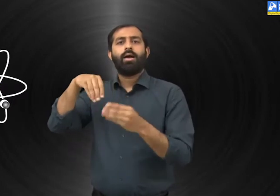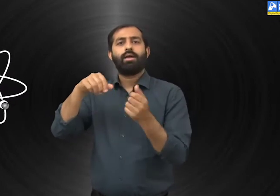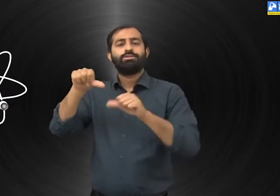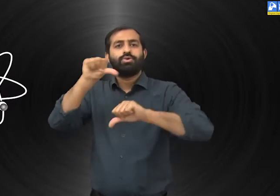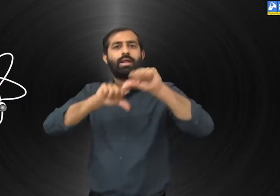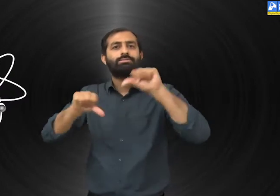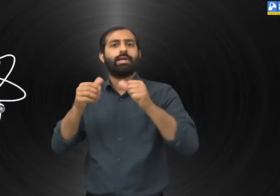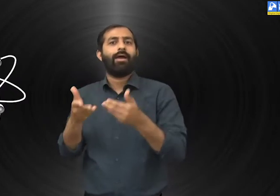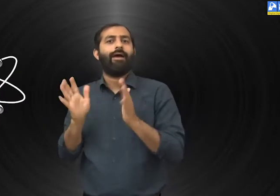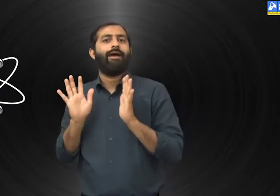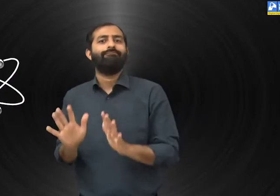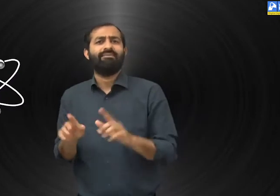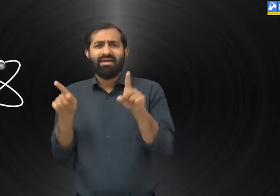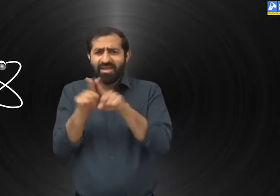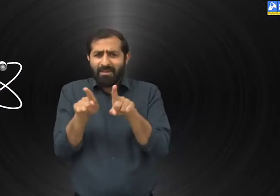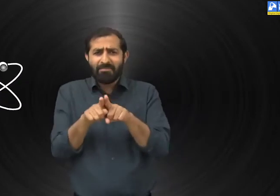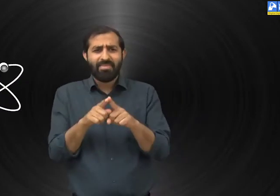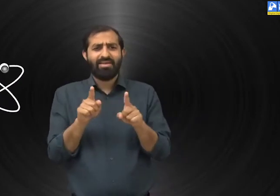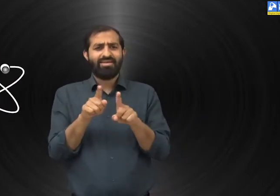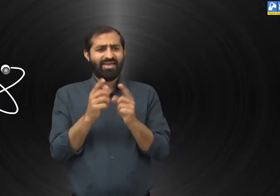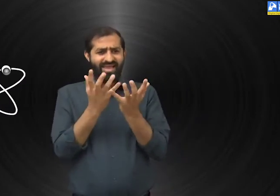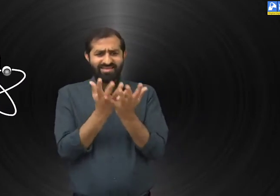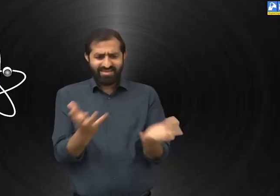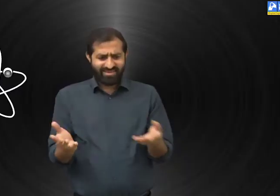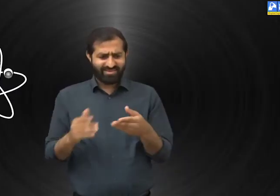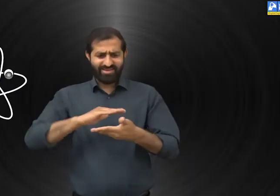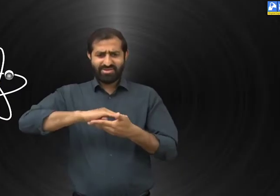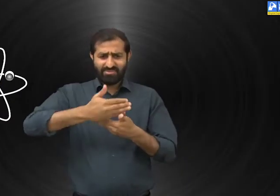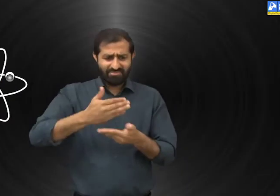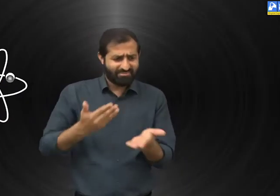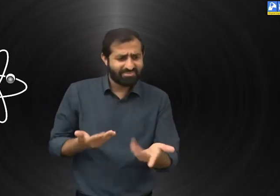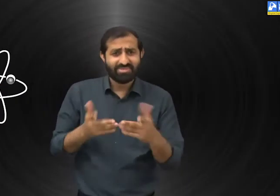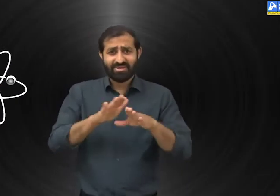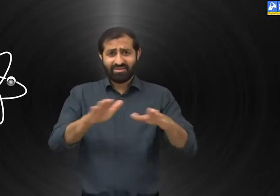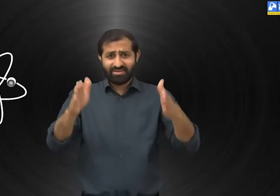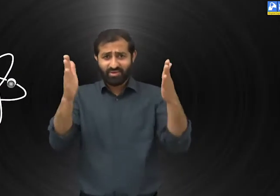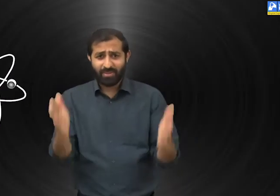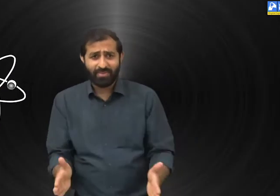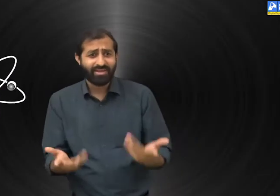Similarly, all the objects around us like furniture, electrical devices,